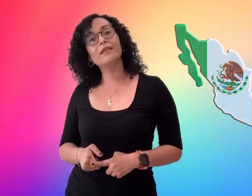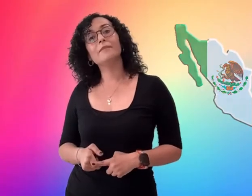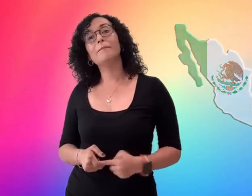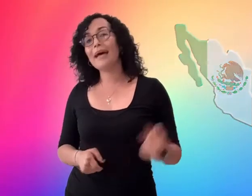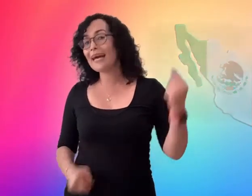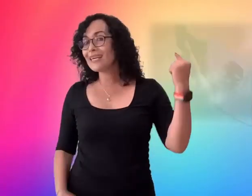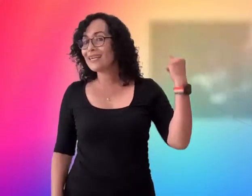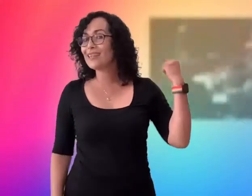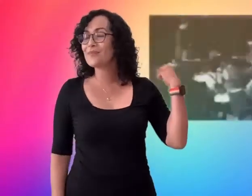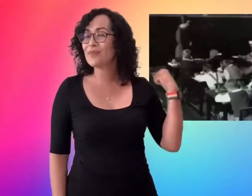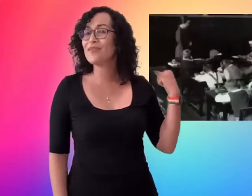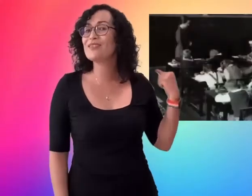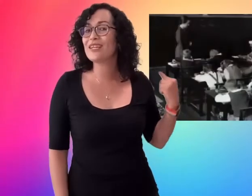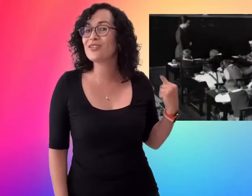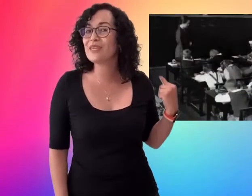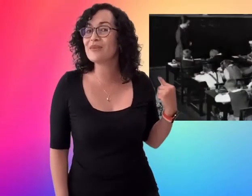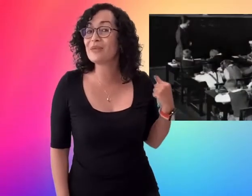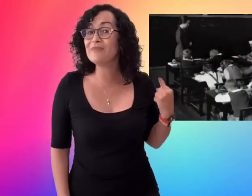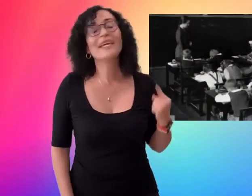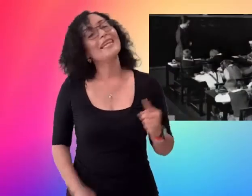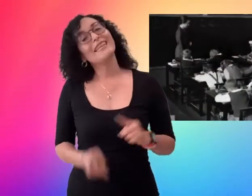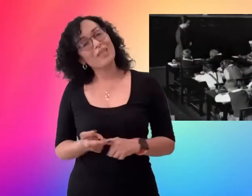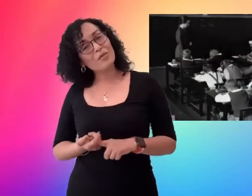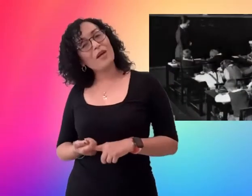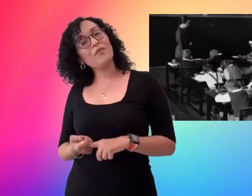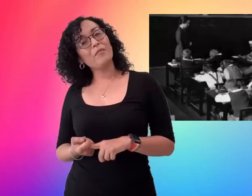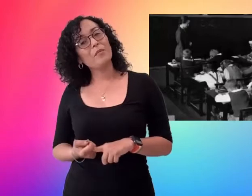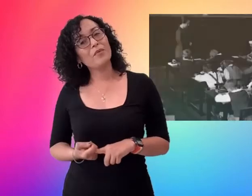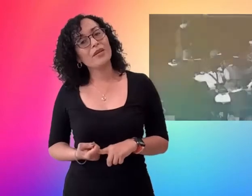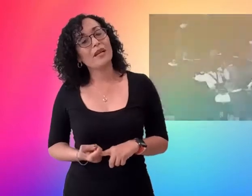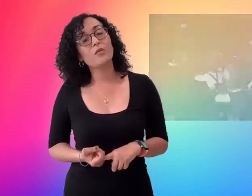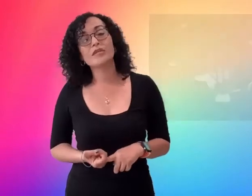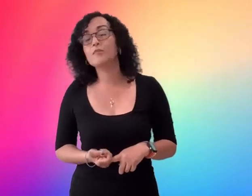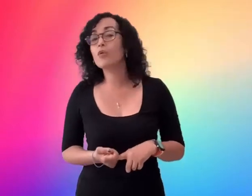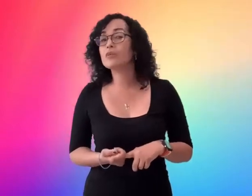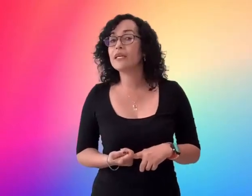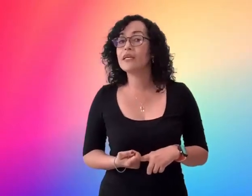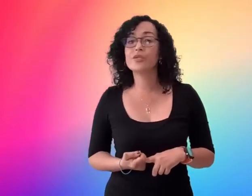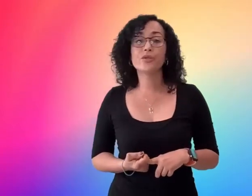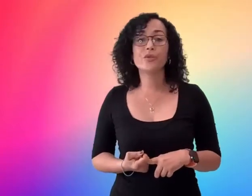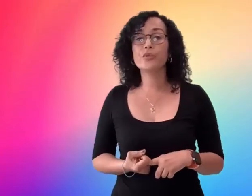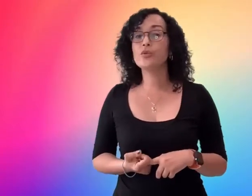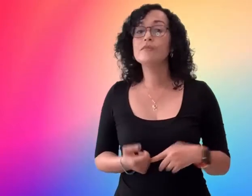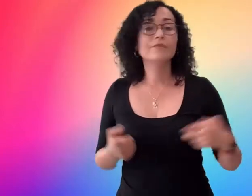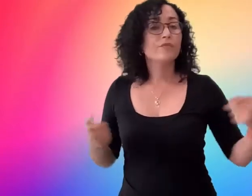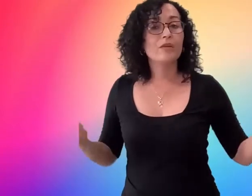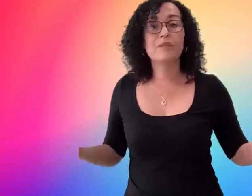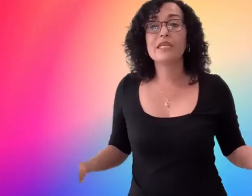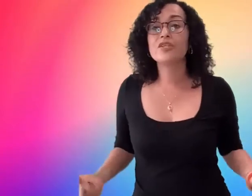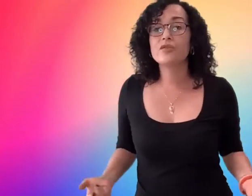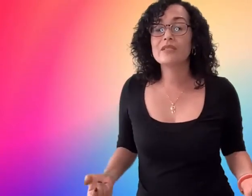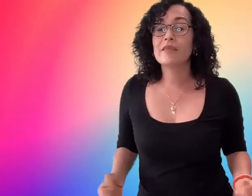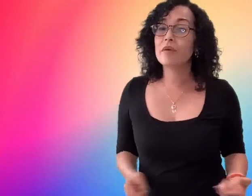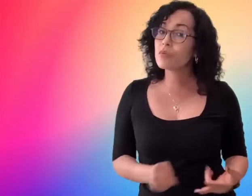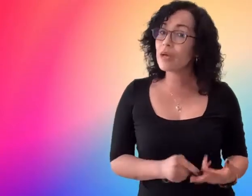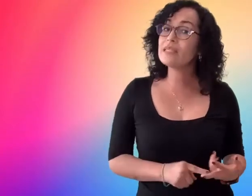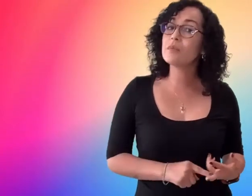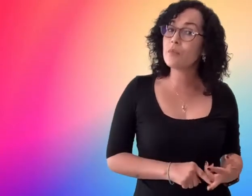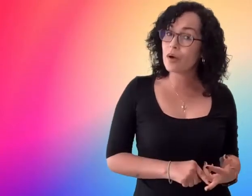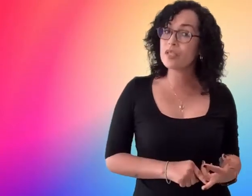back in the previous century well maybe you might remember that it was mostly through repetitions and memorizing parts